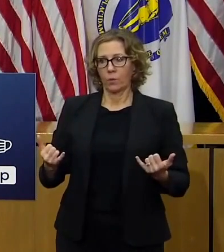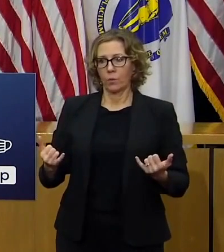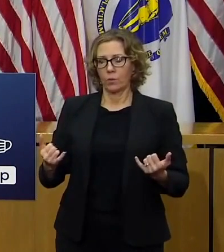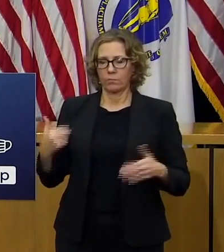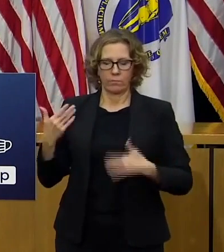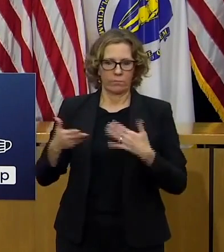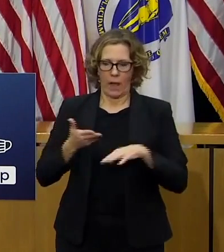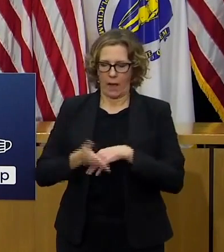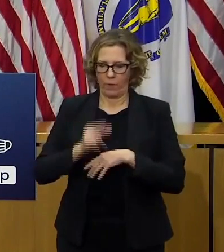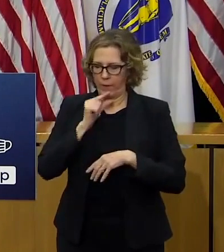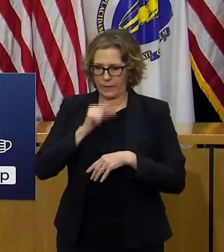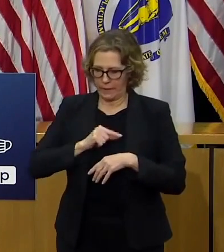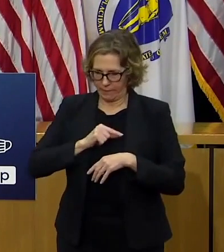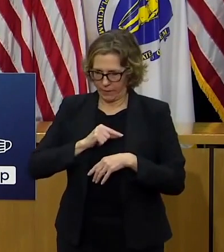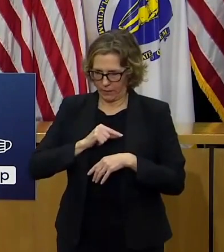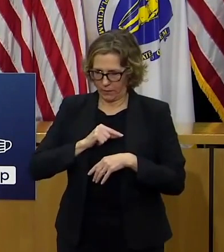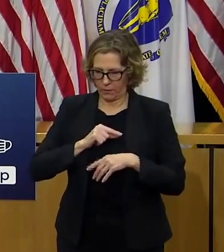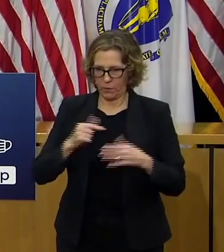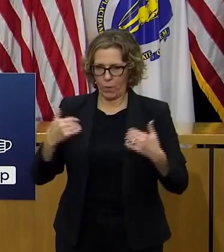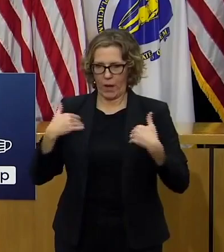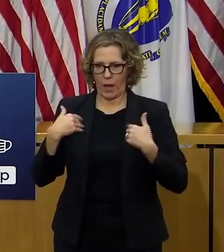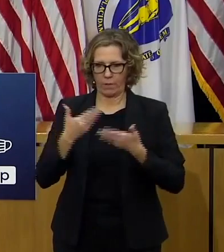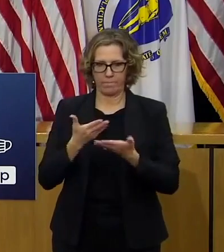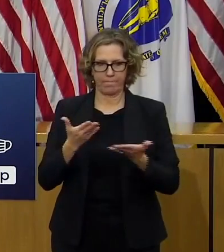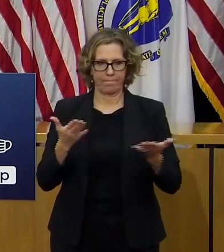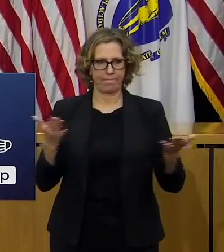that's really struggling